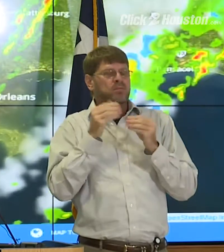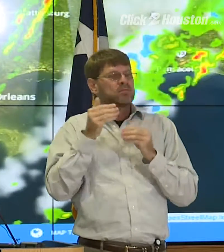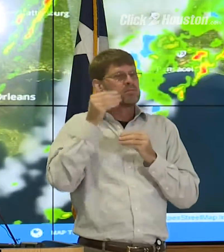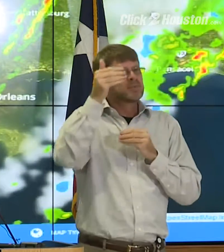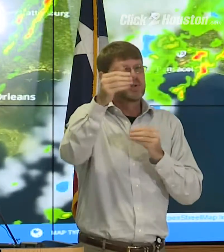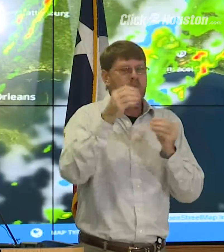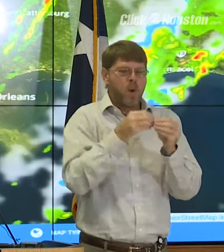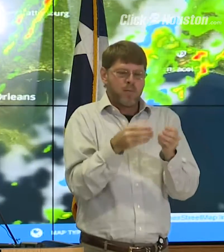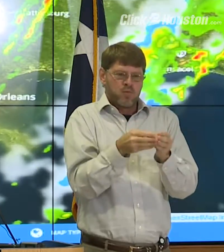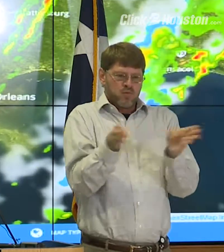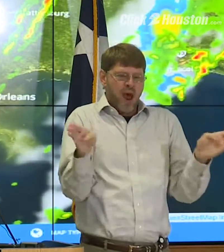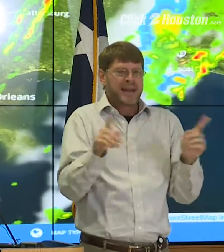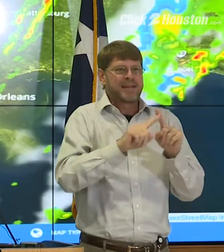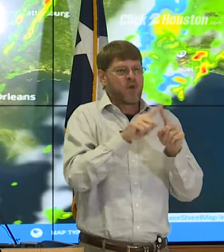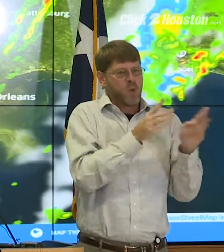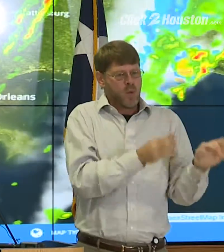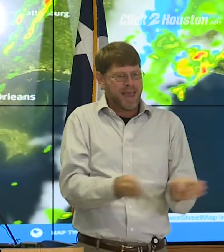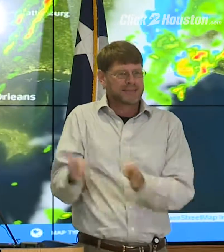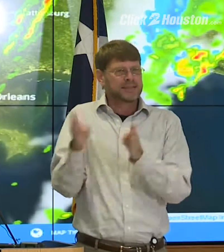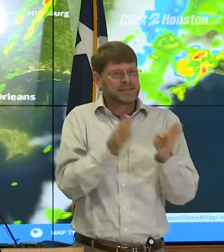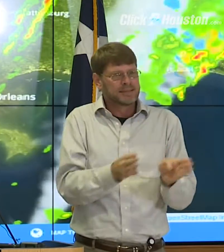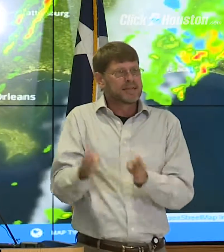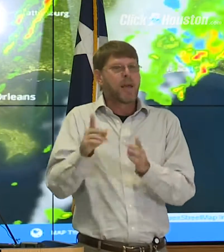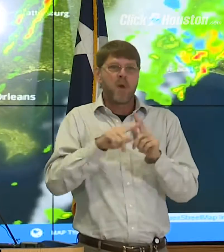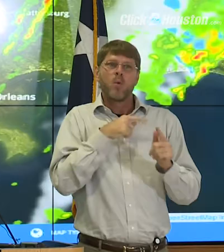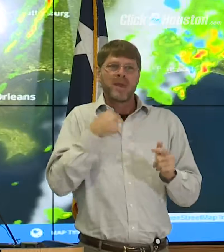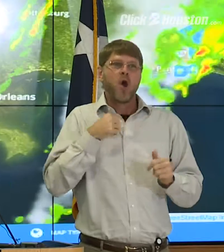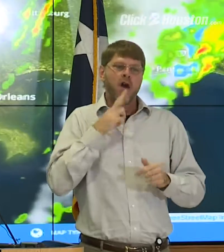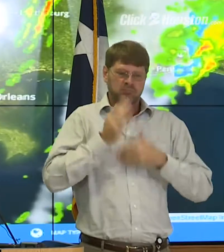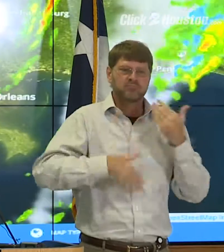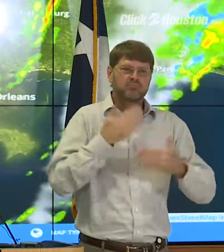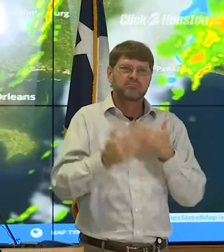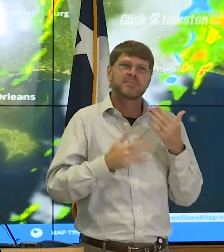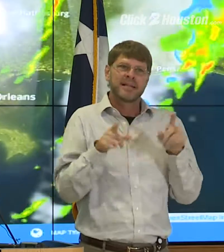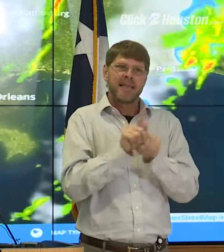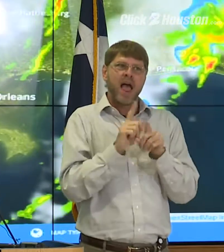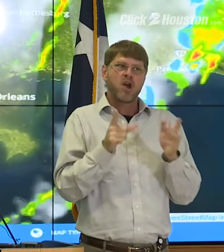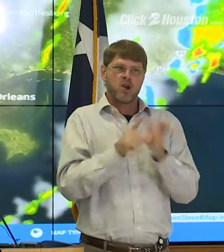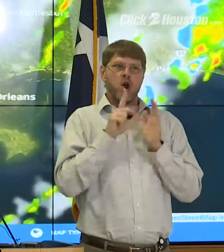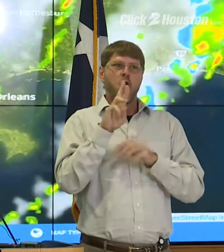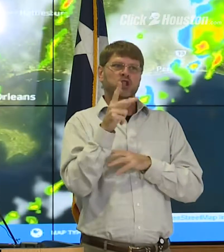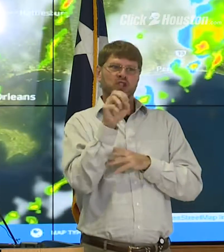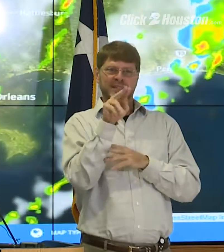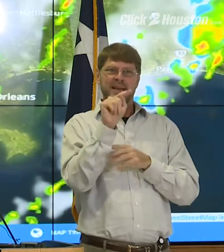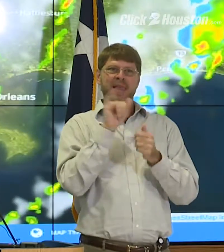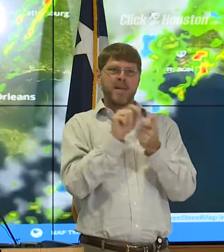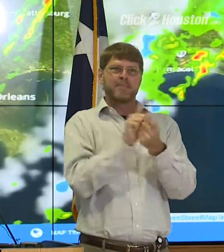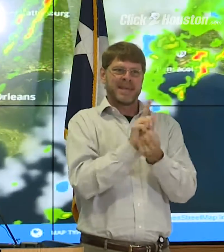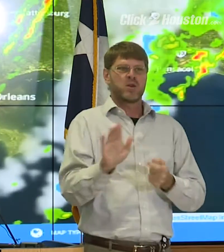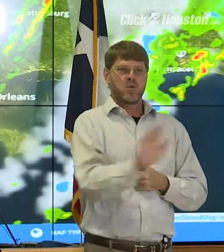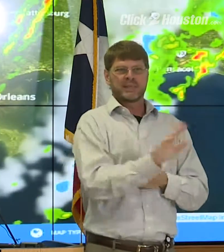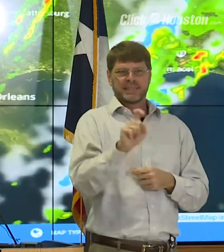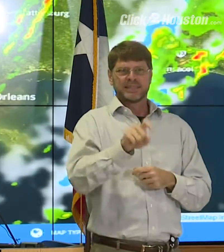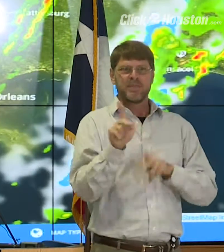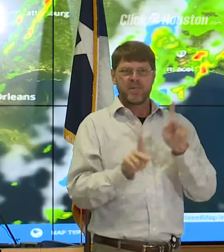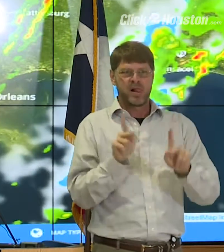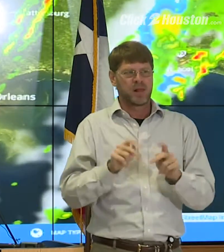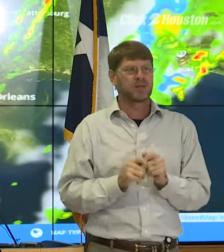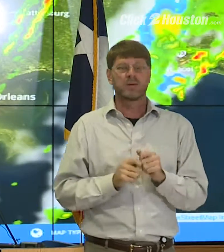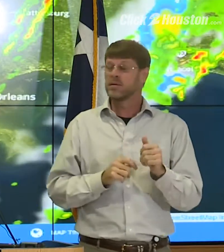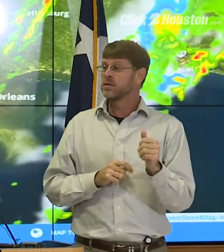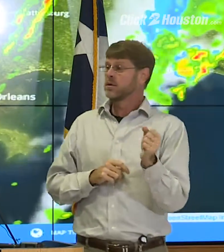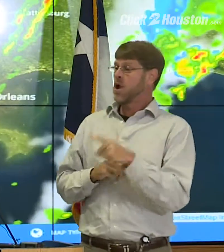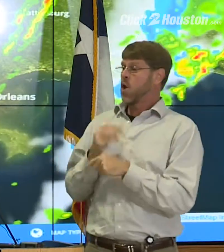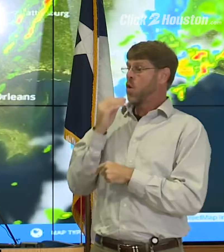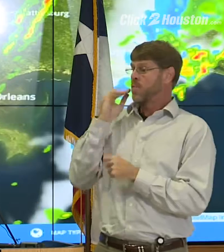and far more strategic, but we are doing it with a sense of urgency and intensity that meets the needs of the people. For homes